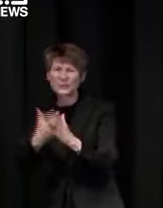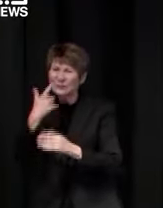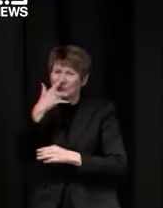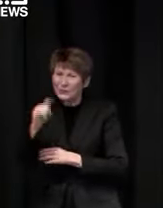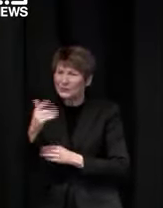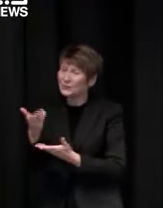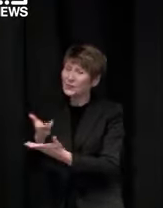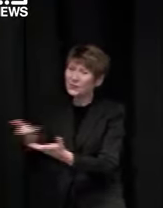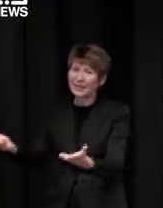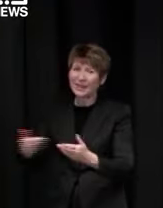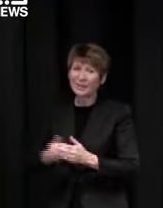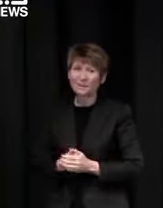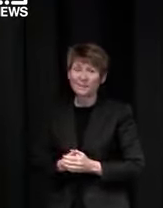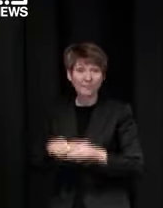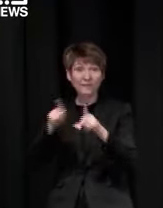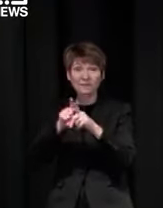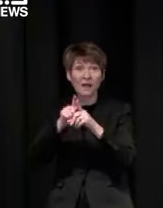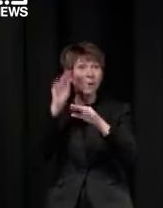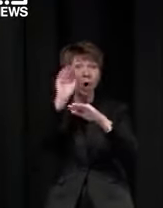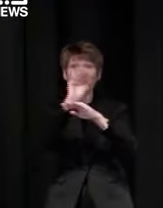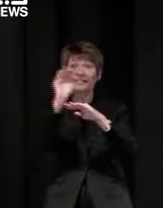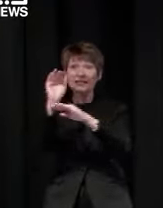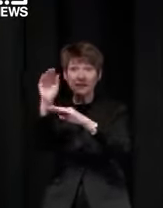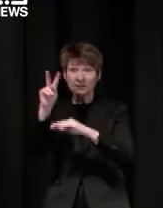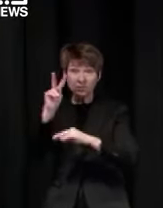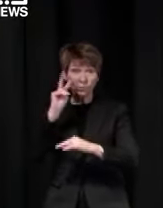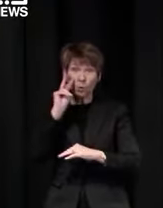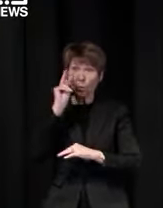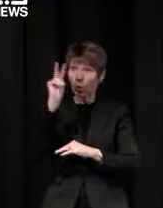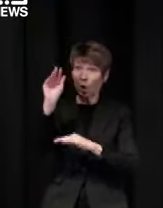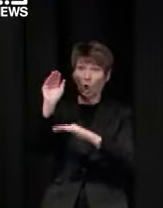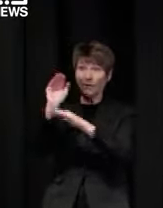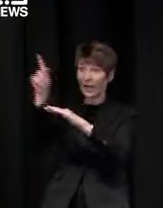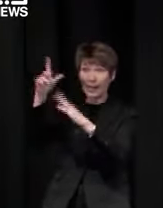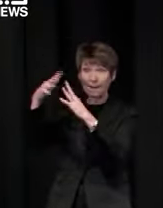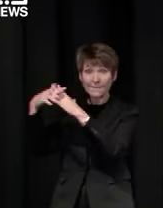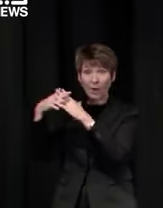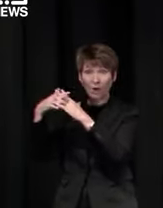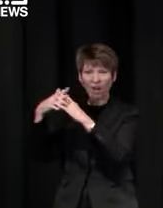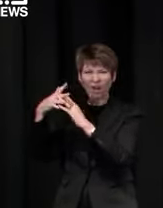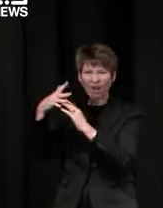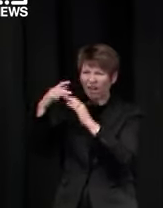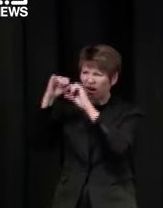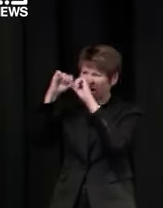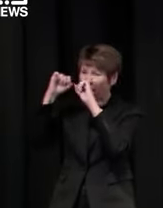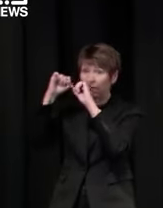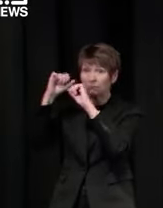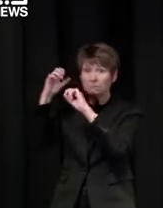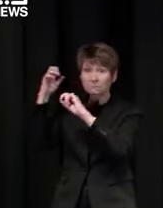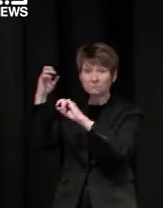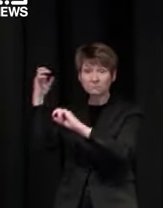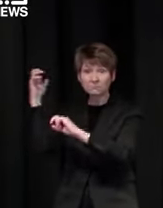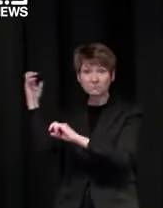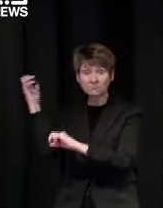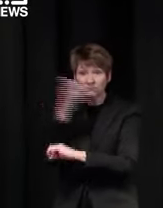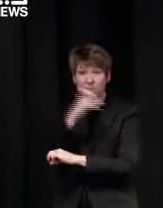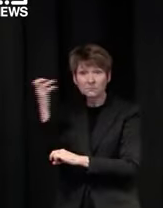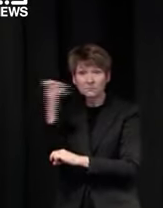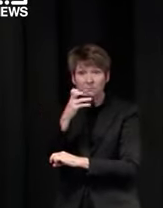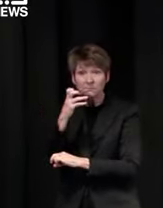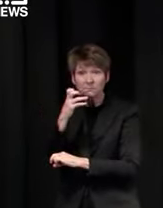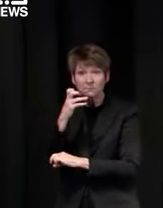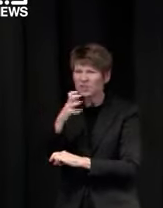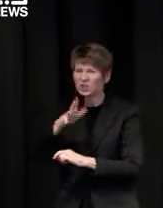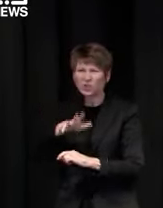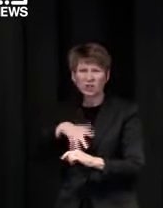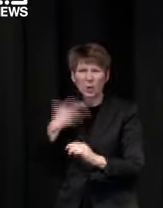in so many parts of the world you know you can get to a to an unrecognizable peak like get to a place that you never thought you were ever going